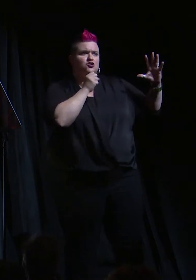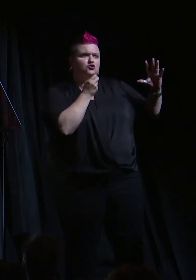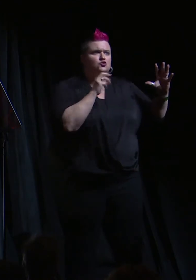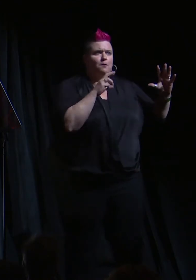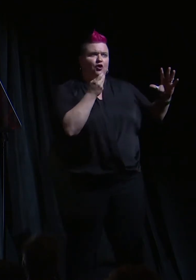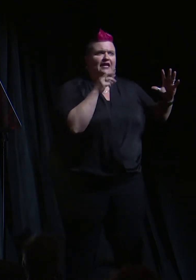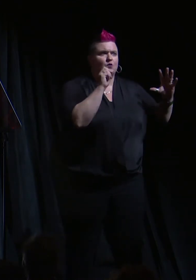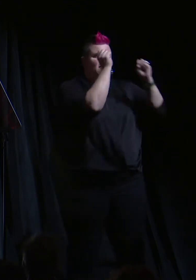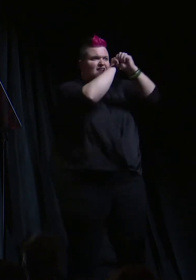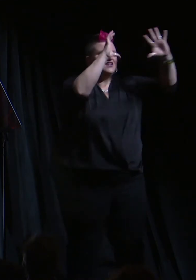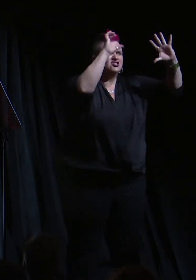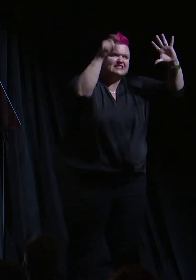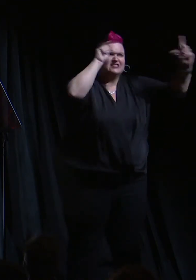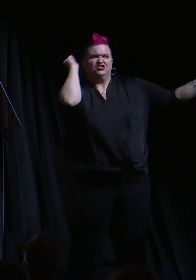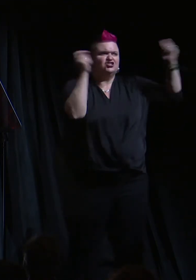needs to change.